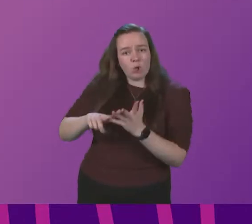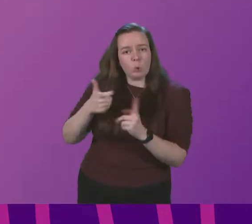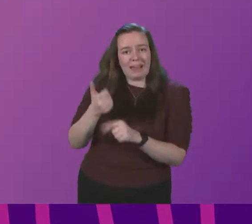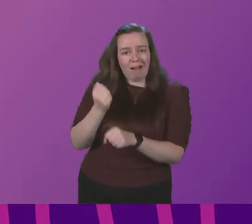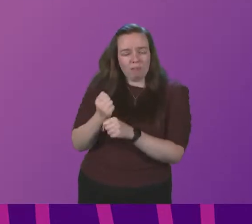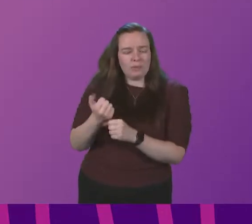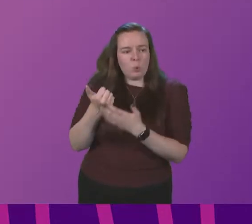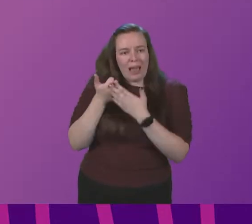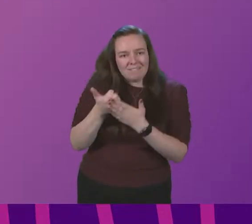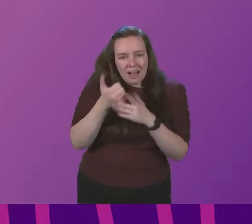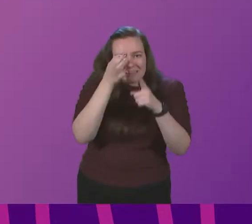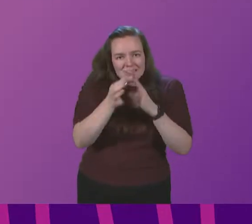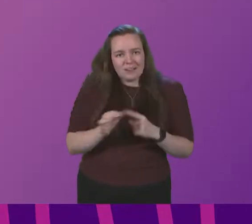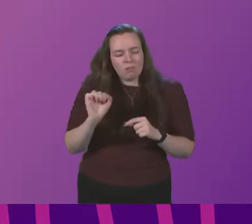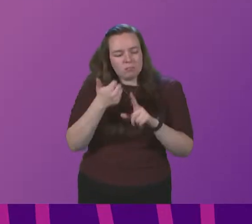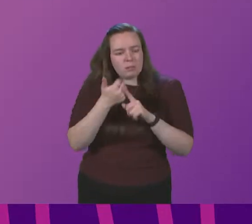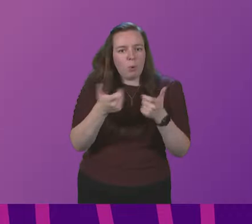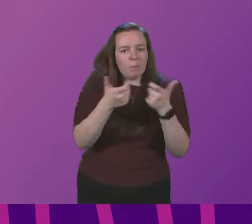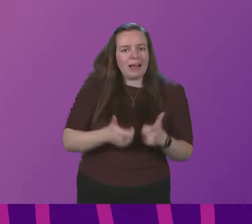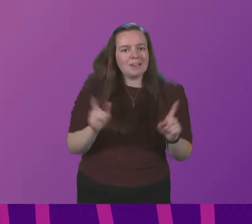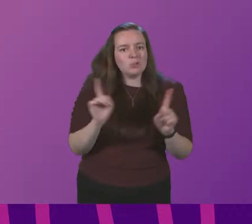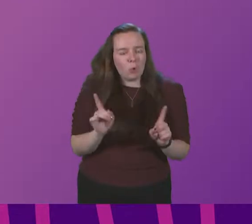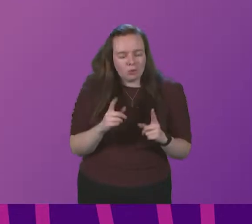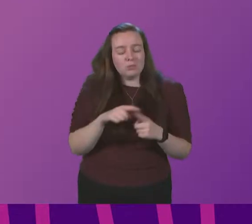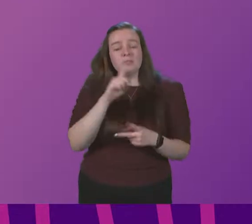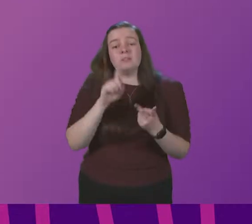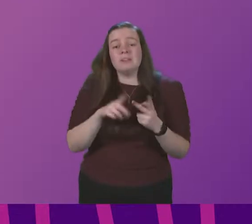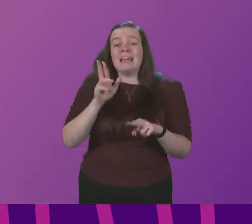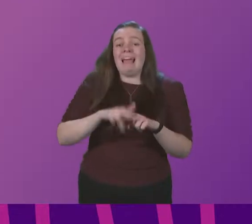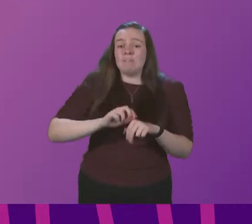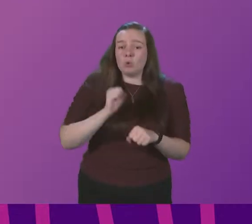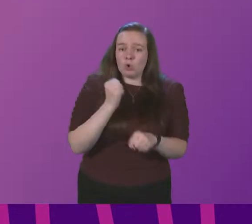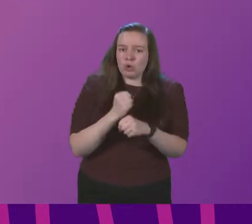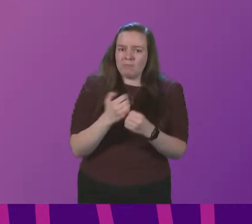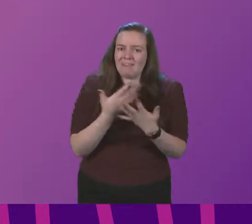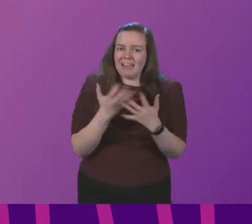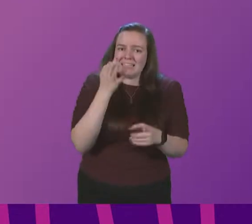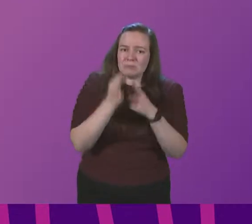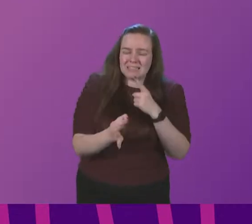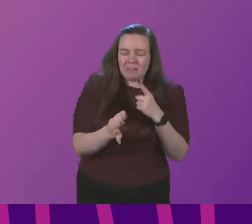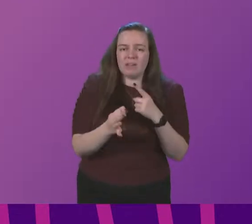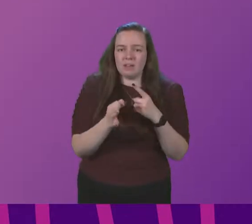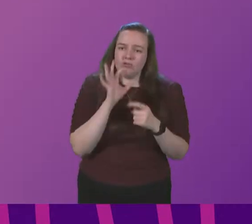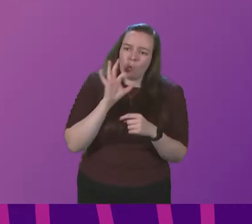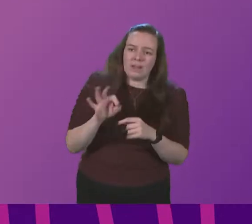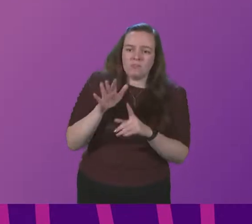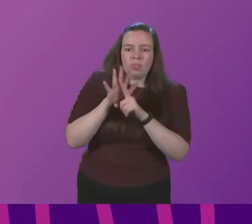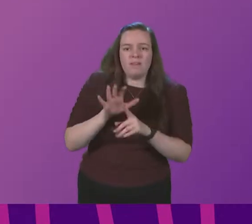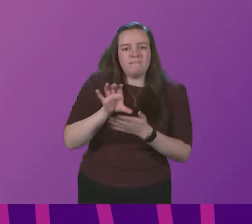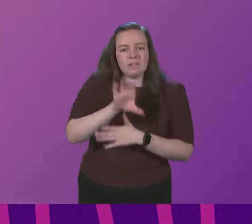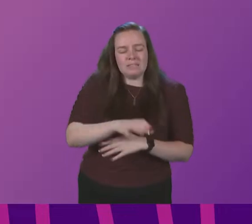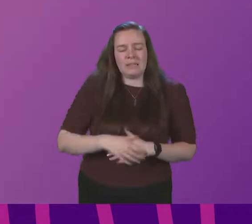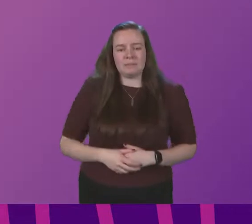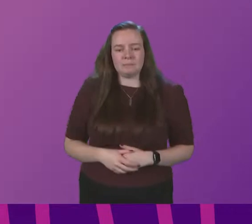Parliament of details of their support package as soon as possible and whether the Scottish Government has any specific asks for this funding First